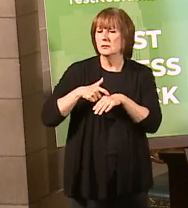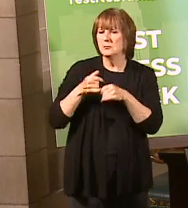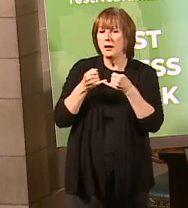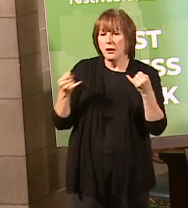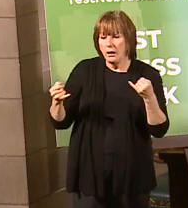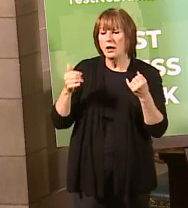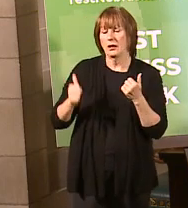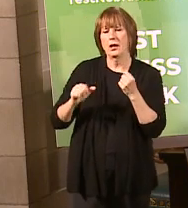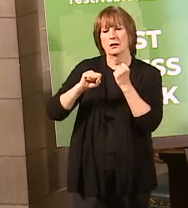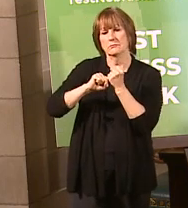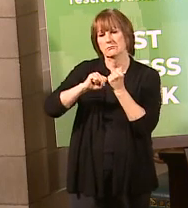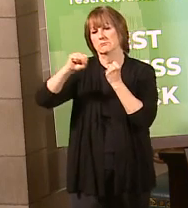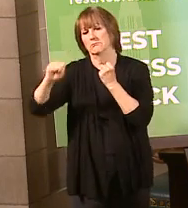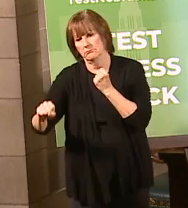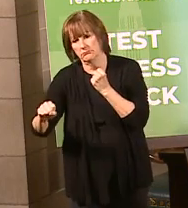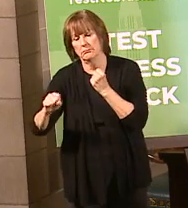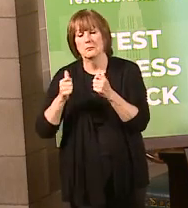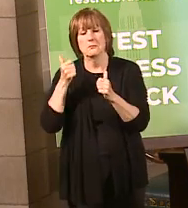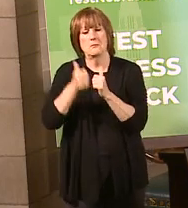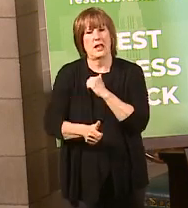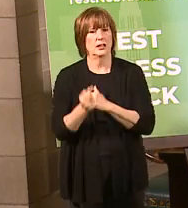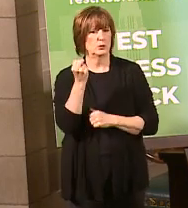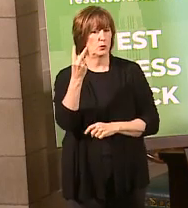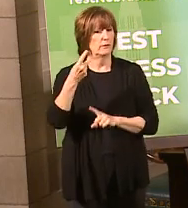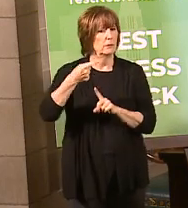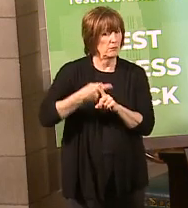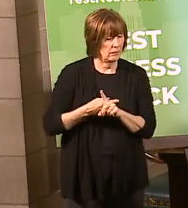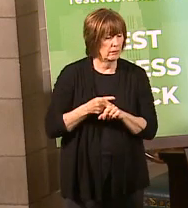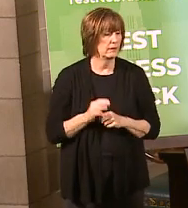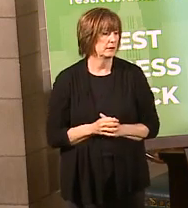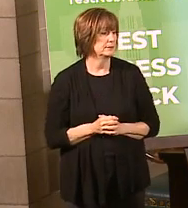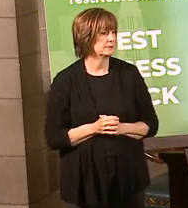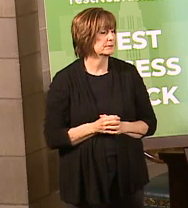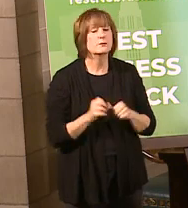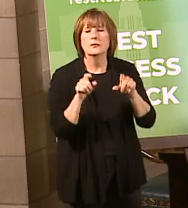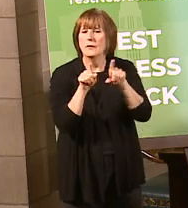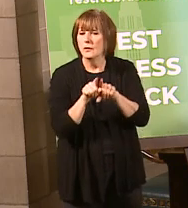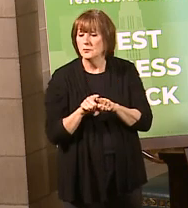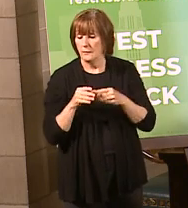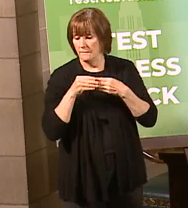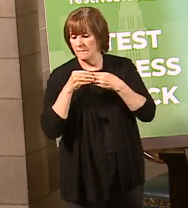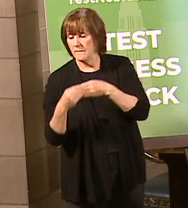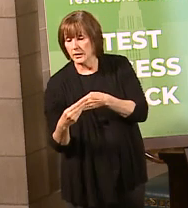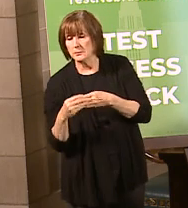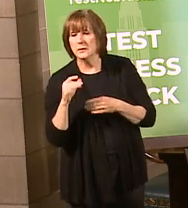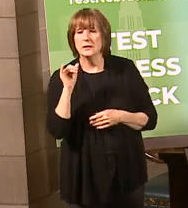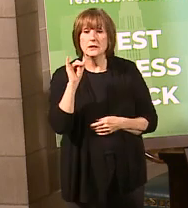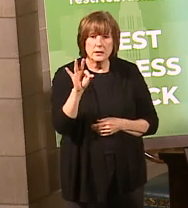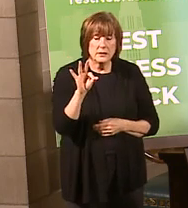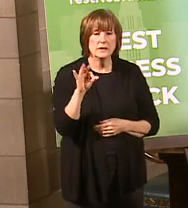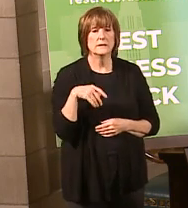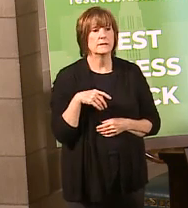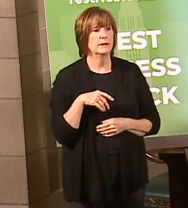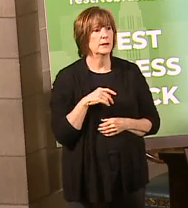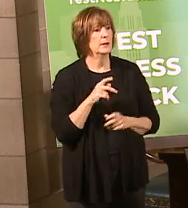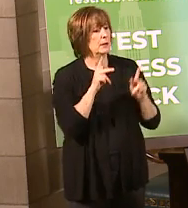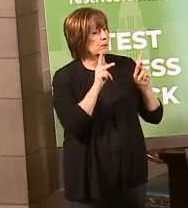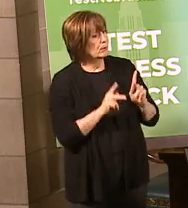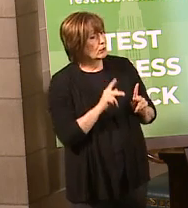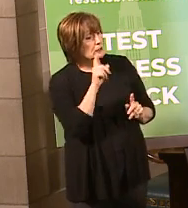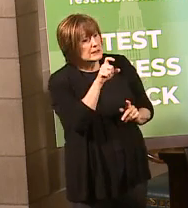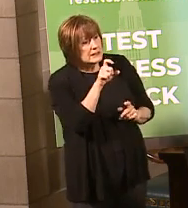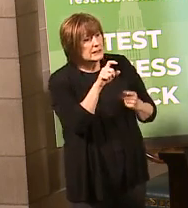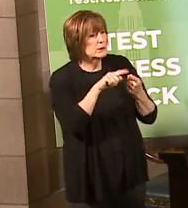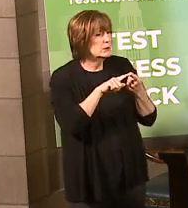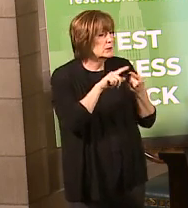to do those beyond the annual 12-month time period. There's also flexibility that when a participant needs to immediately